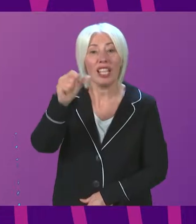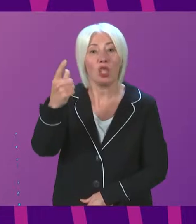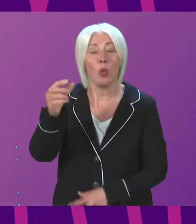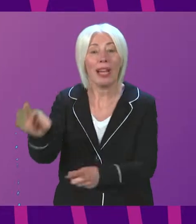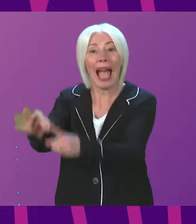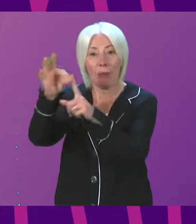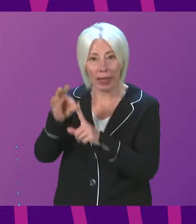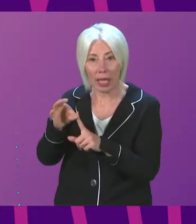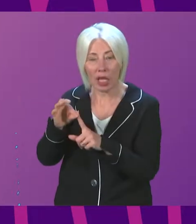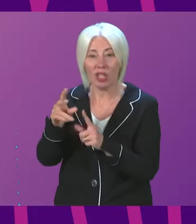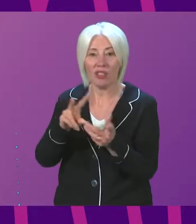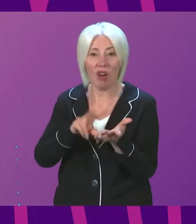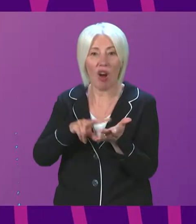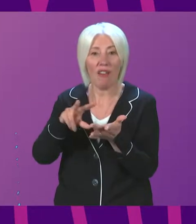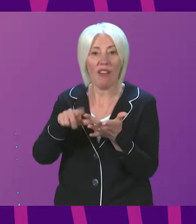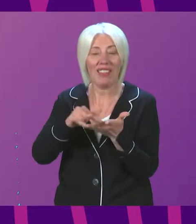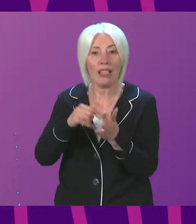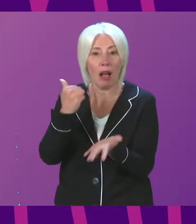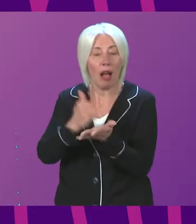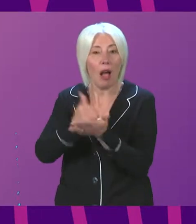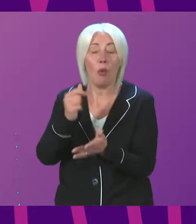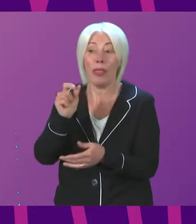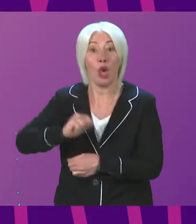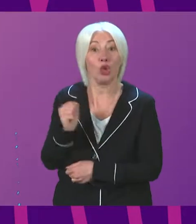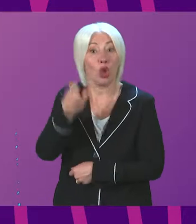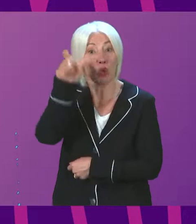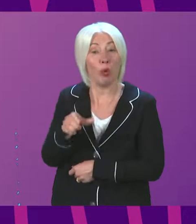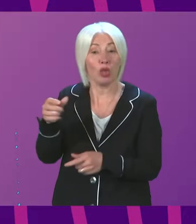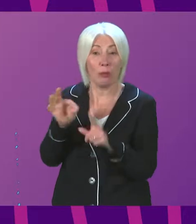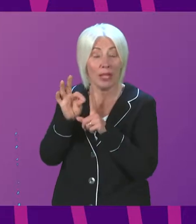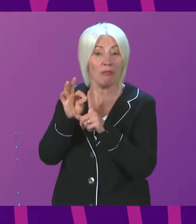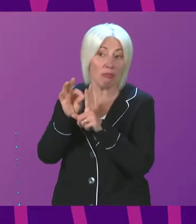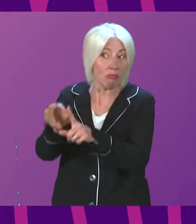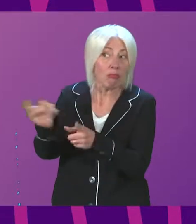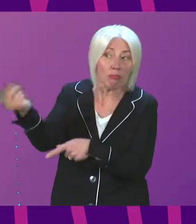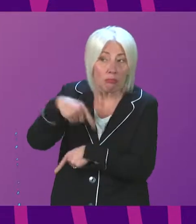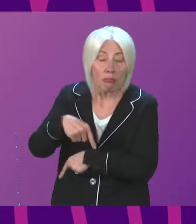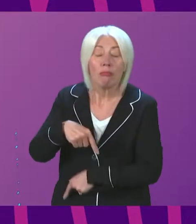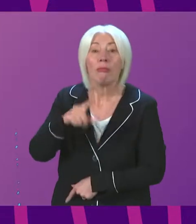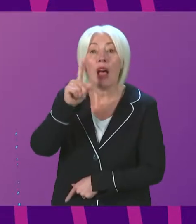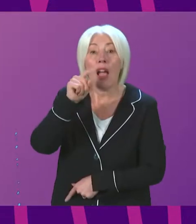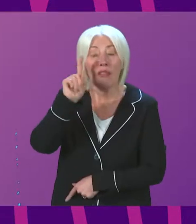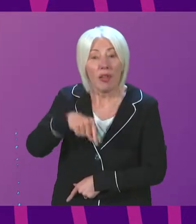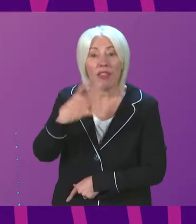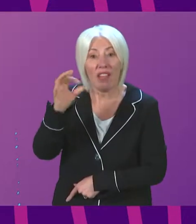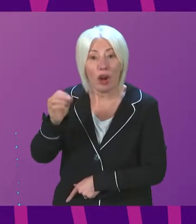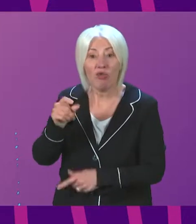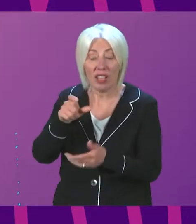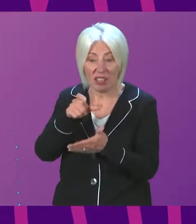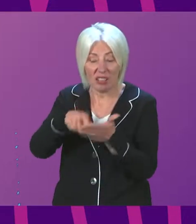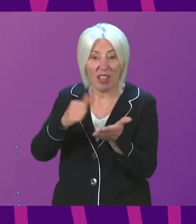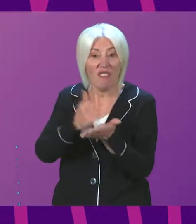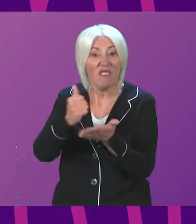for a visa with a Scottish sponsor and over 11,500 visas issued around